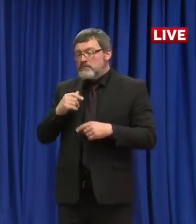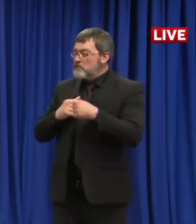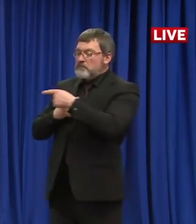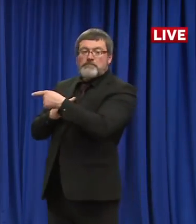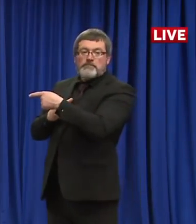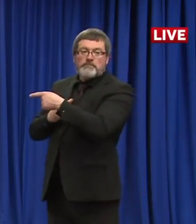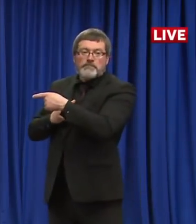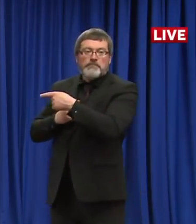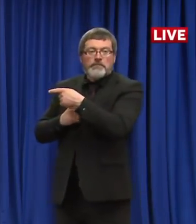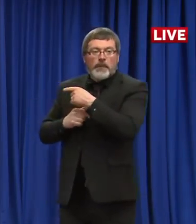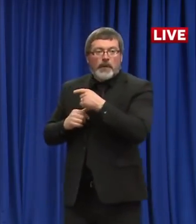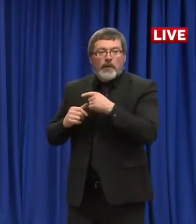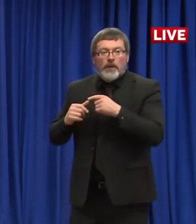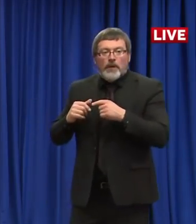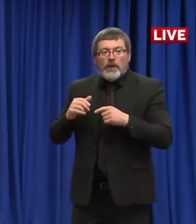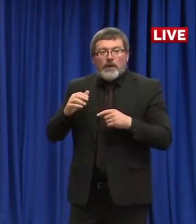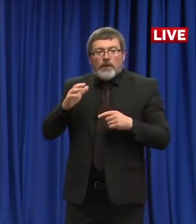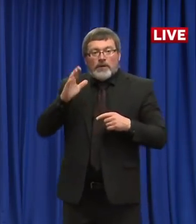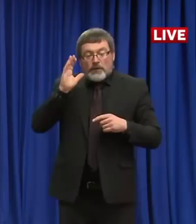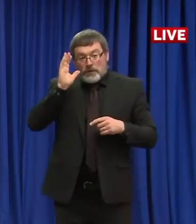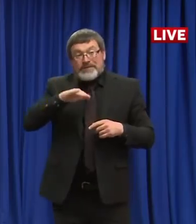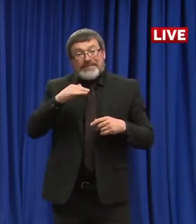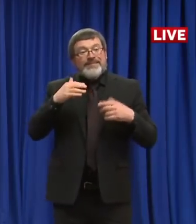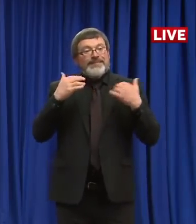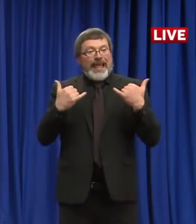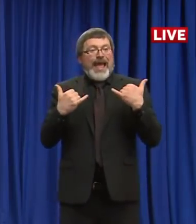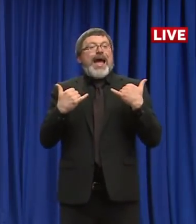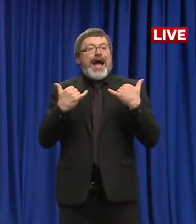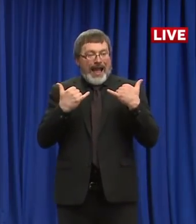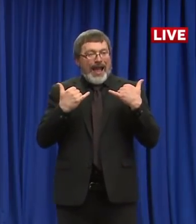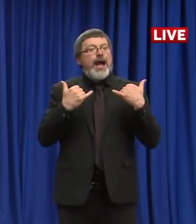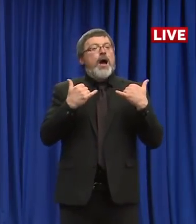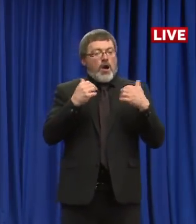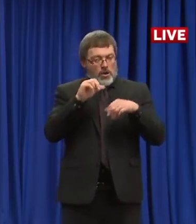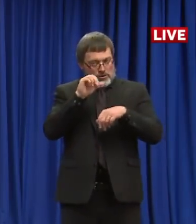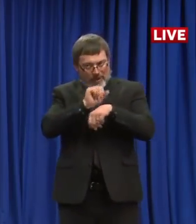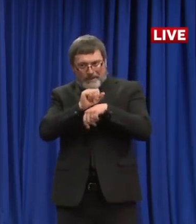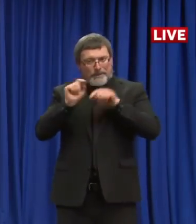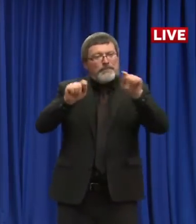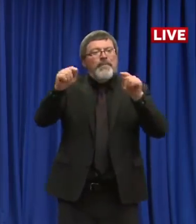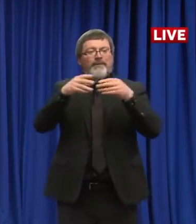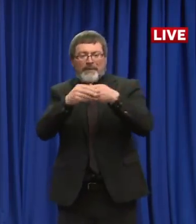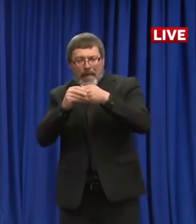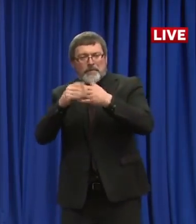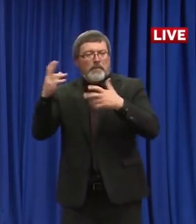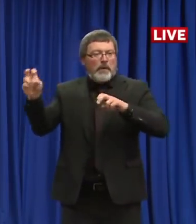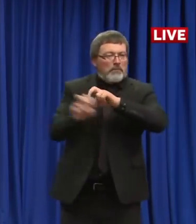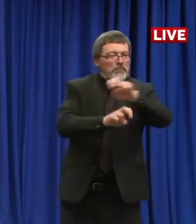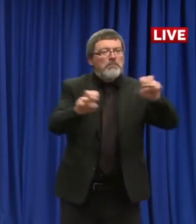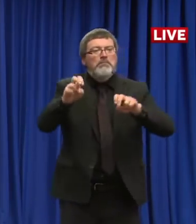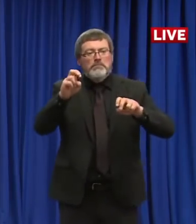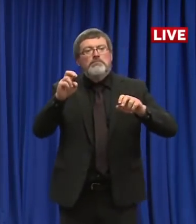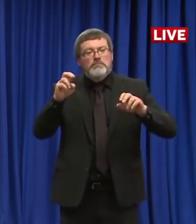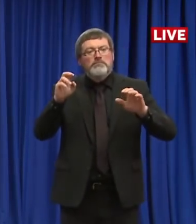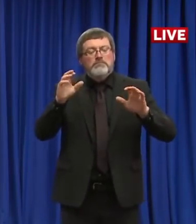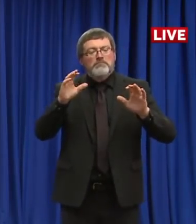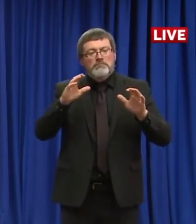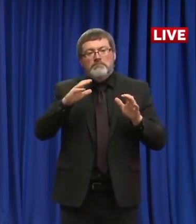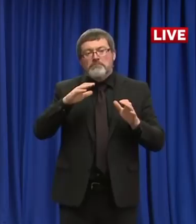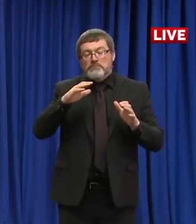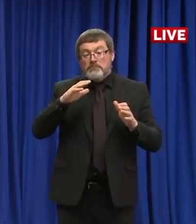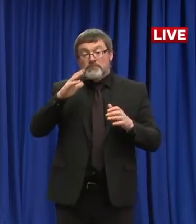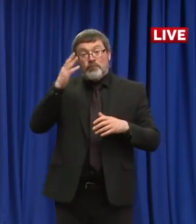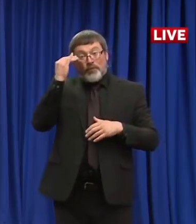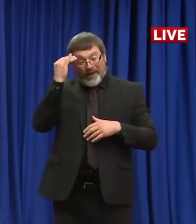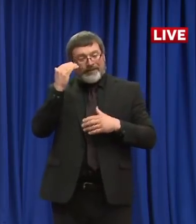now and the hazard that they're really in in that situation, that they're making that choice to not be there. And we need those